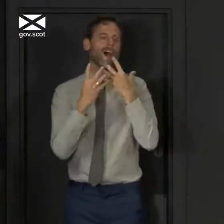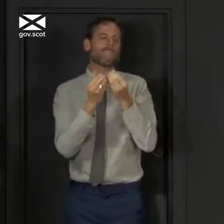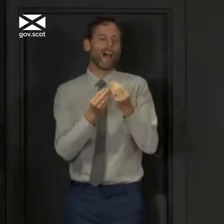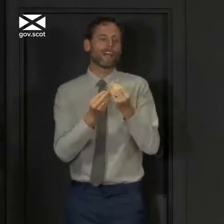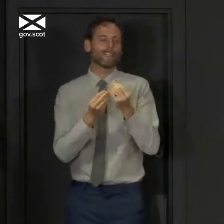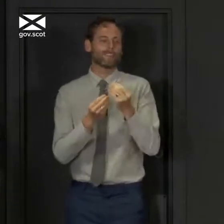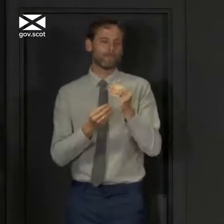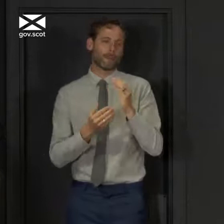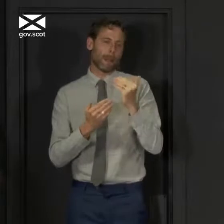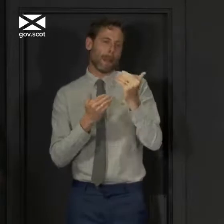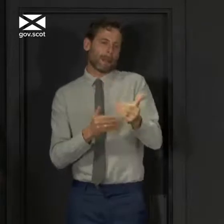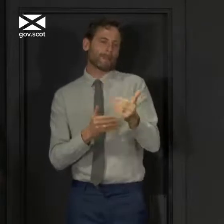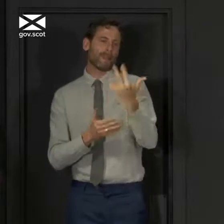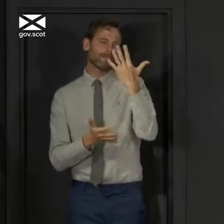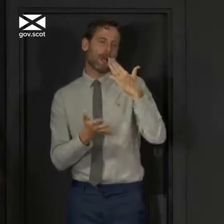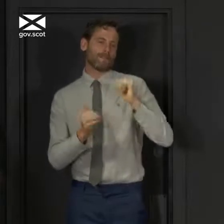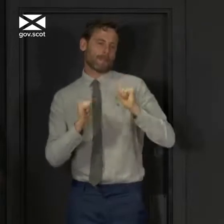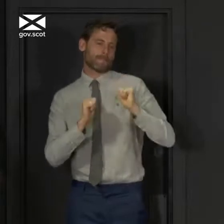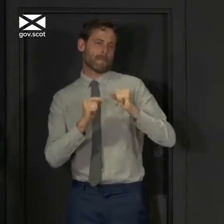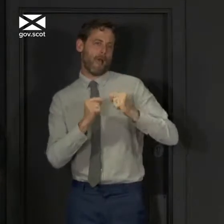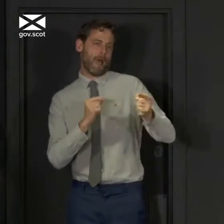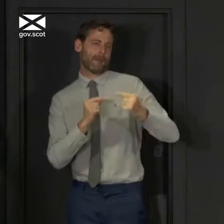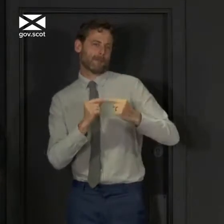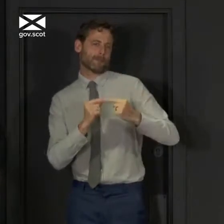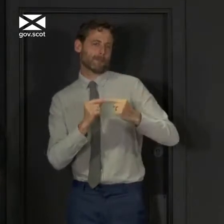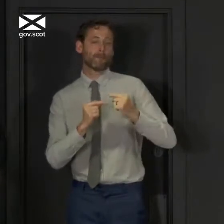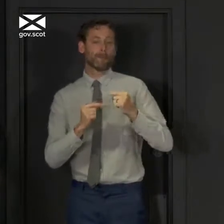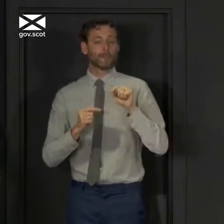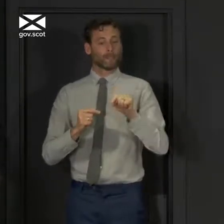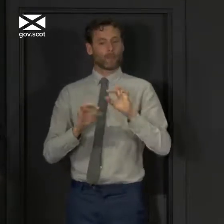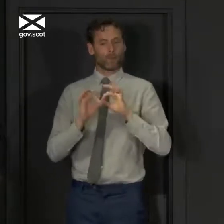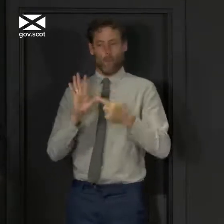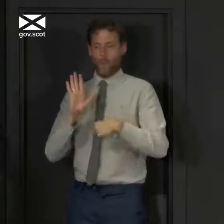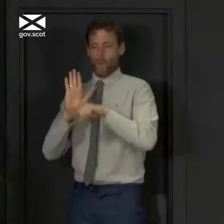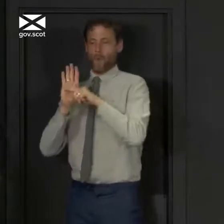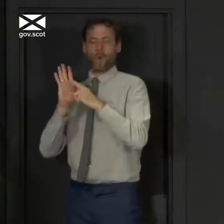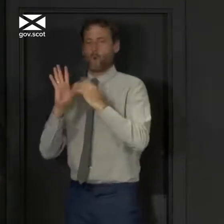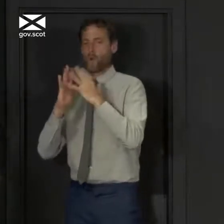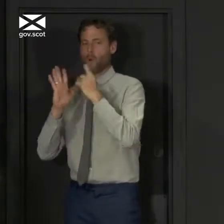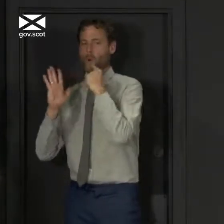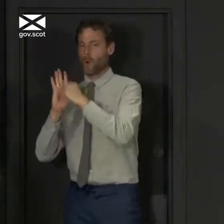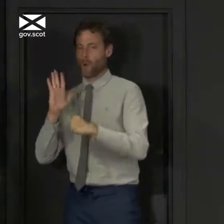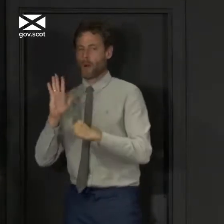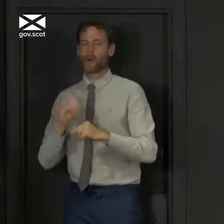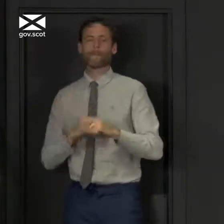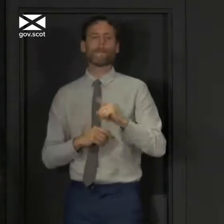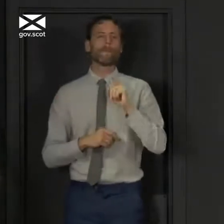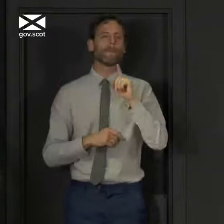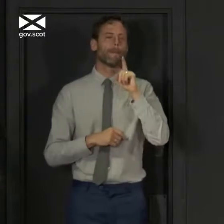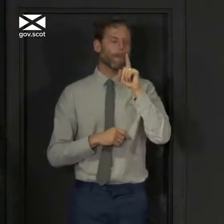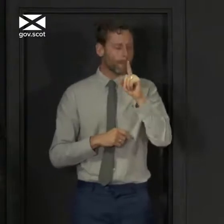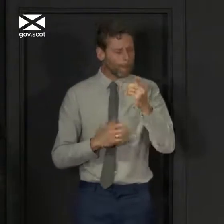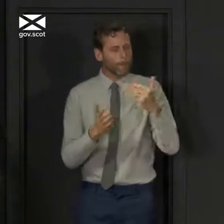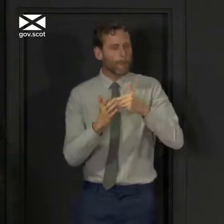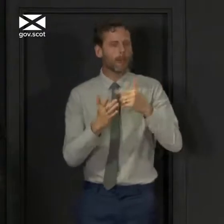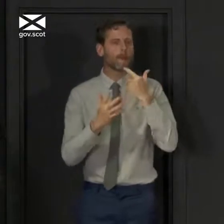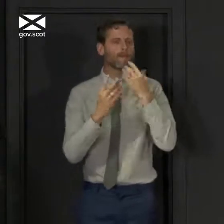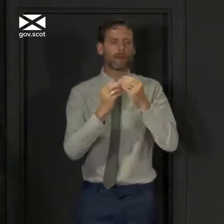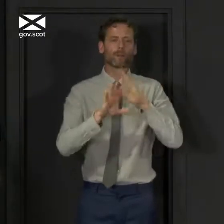or recreation. And it is still the case that you should not go to our island communities except for essential reasons.